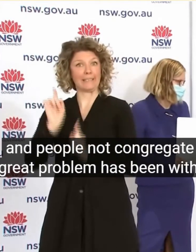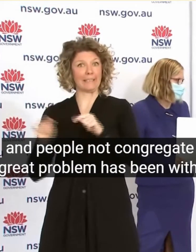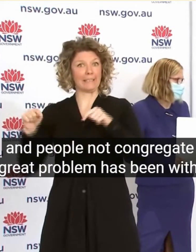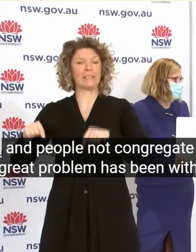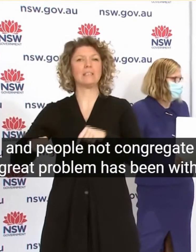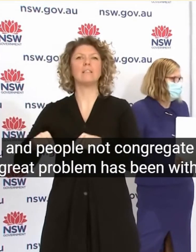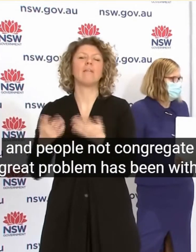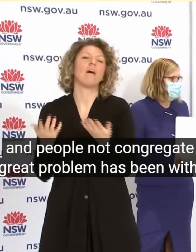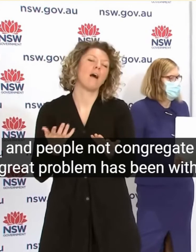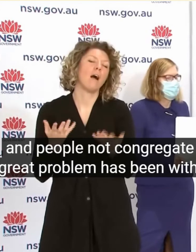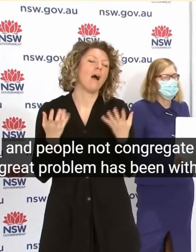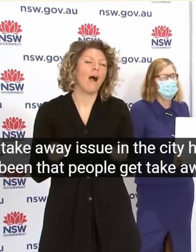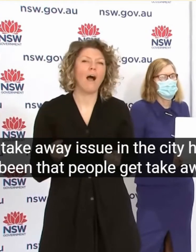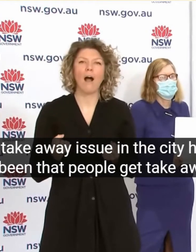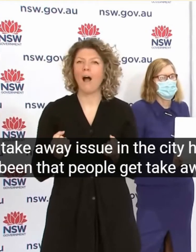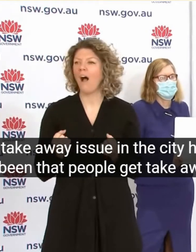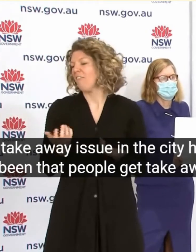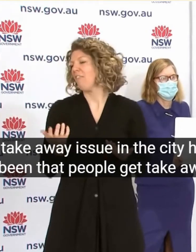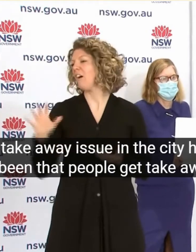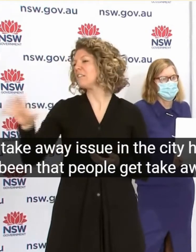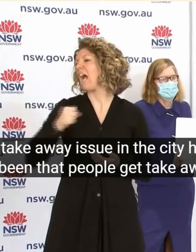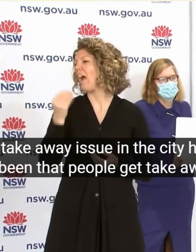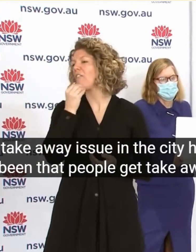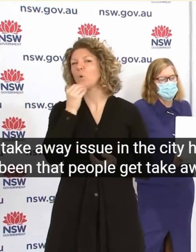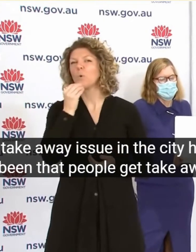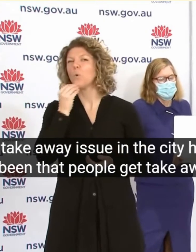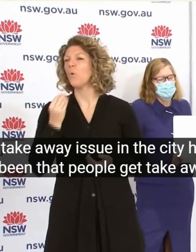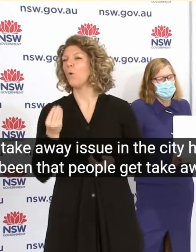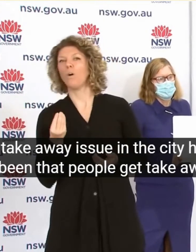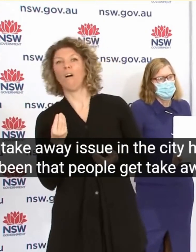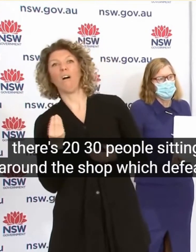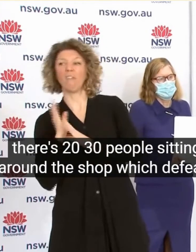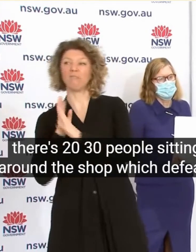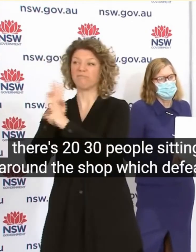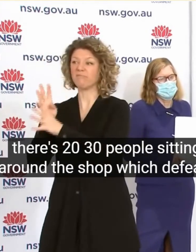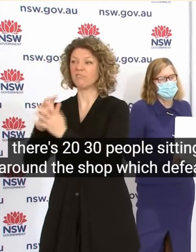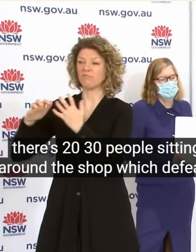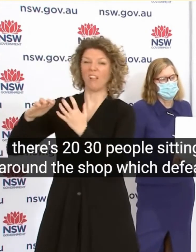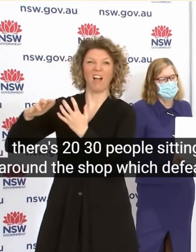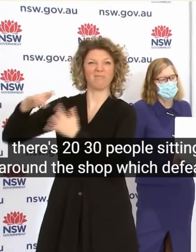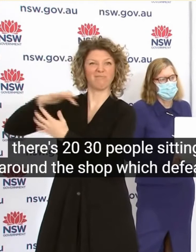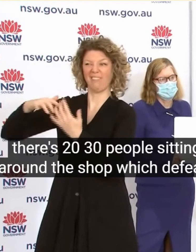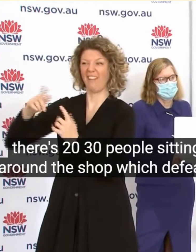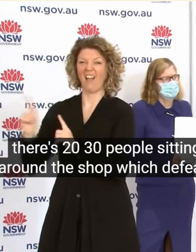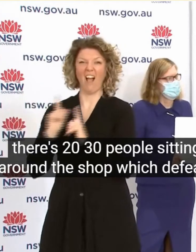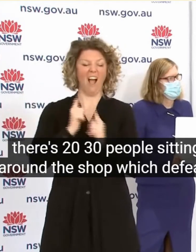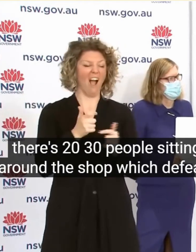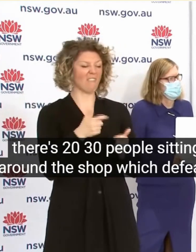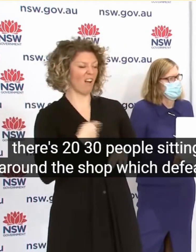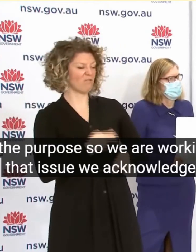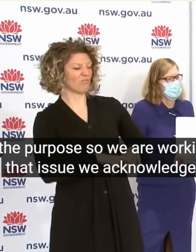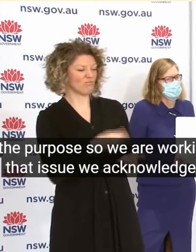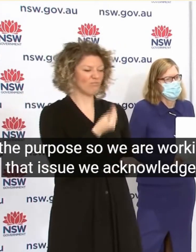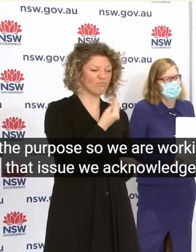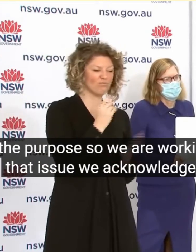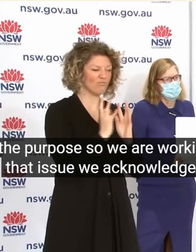People Get Takeaway There's 20 30 People Sitting Around The Shop Which Defeats The Purpose So We Are Working On That Issue We Acknowledge It